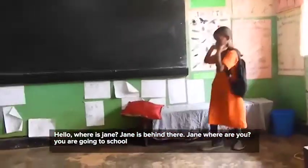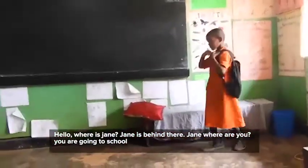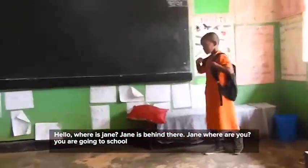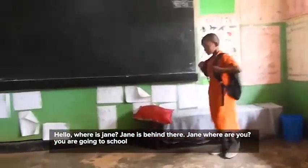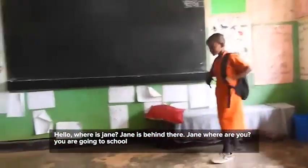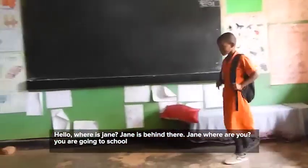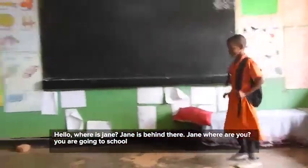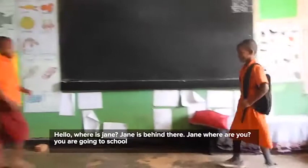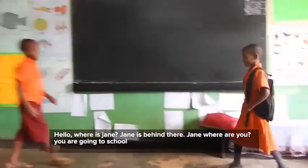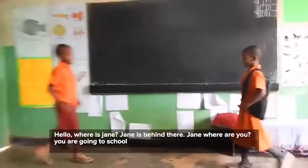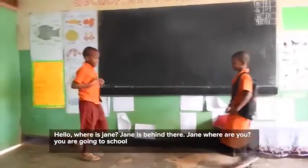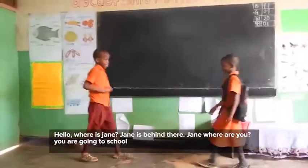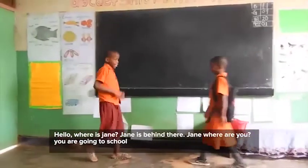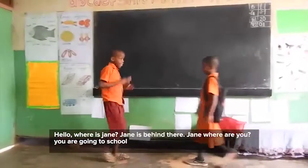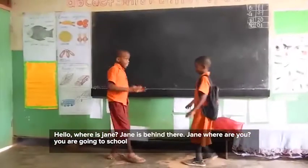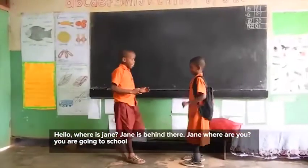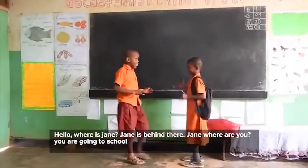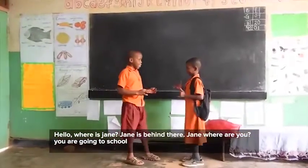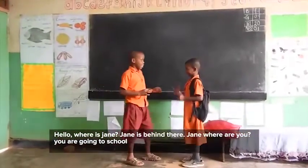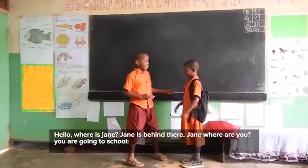Music Are you ready? Yes.